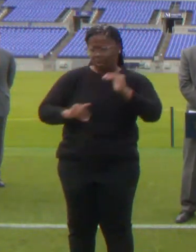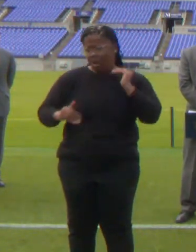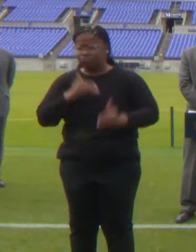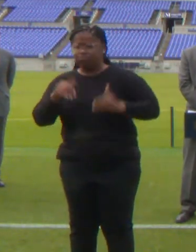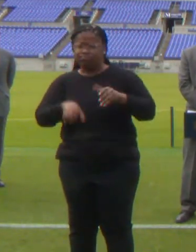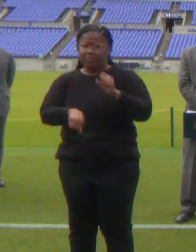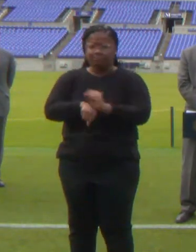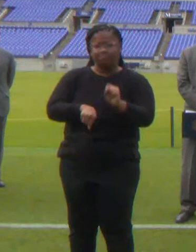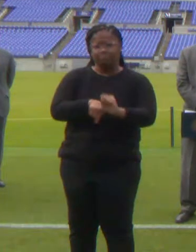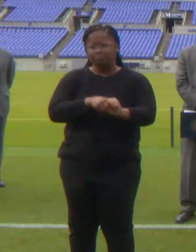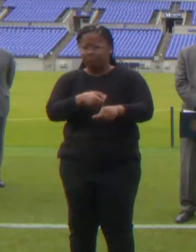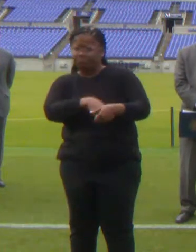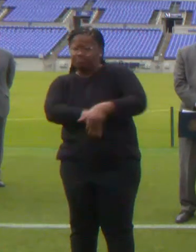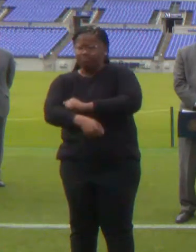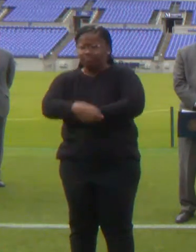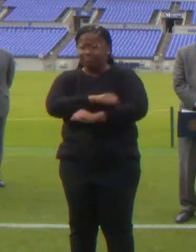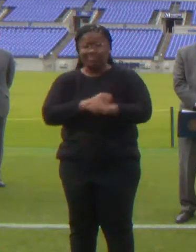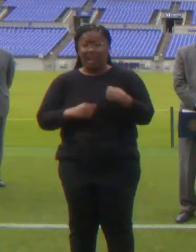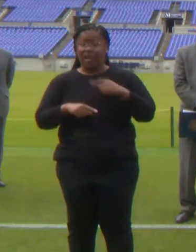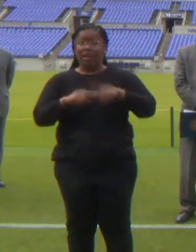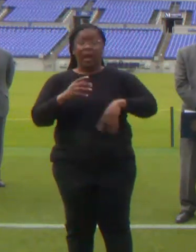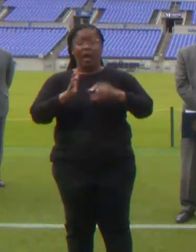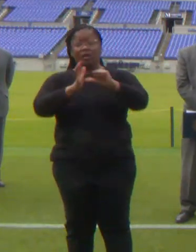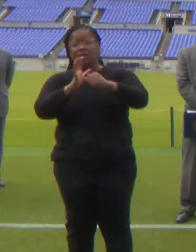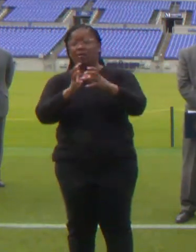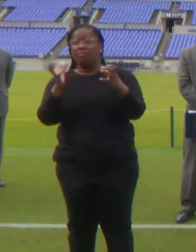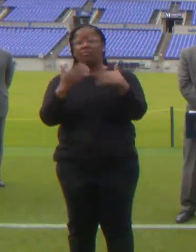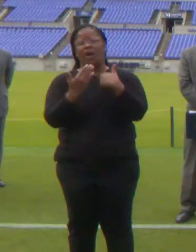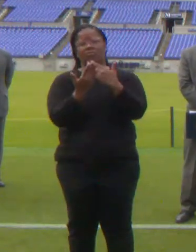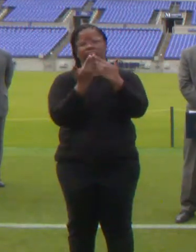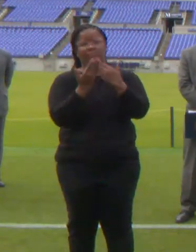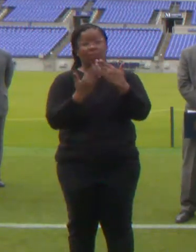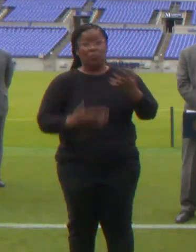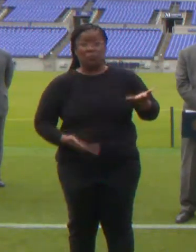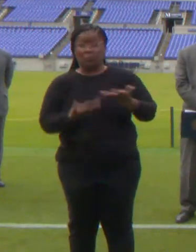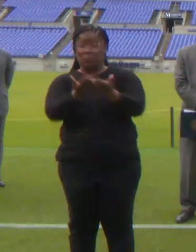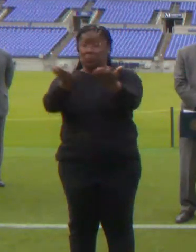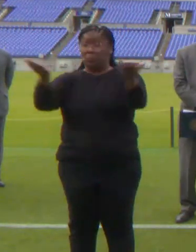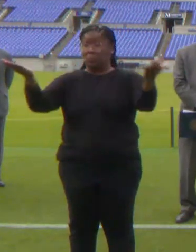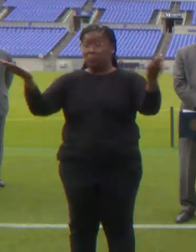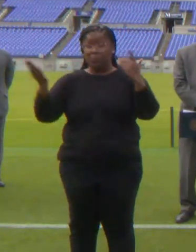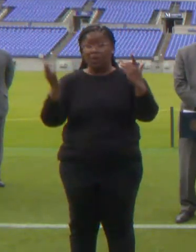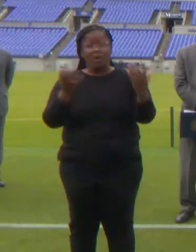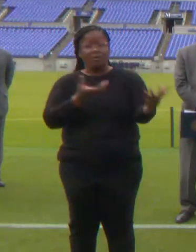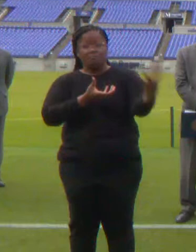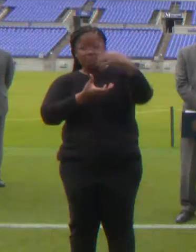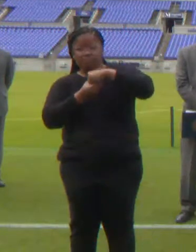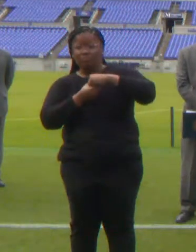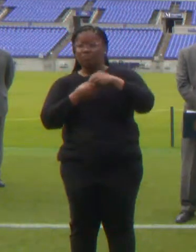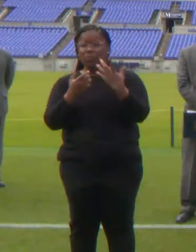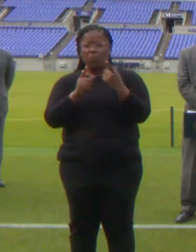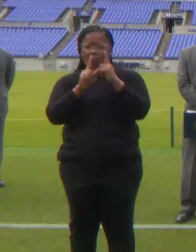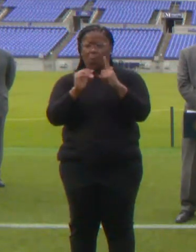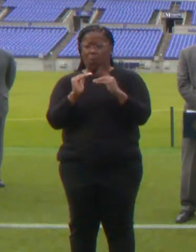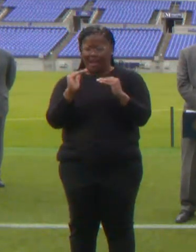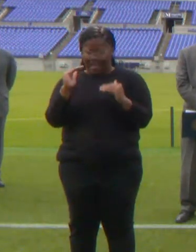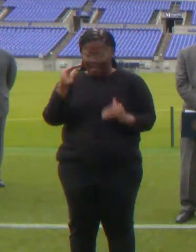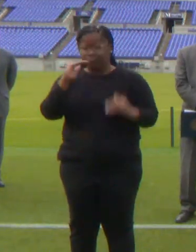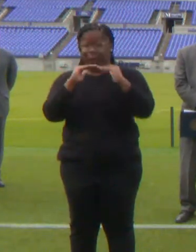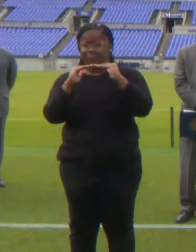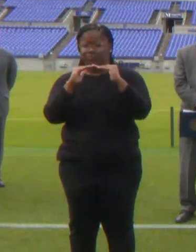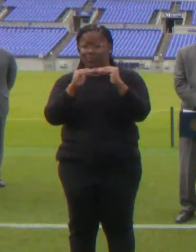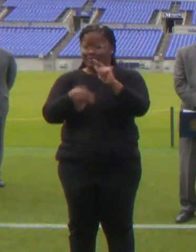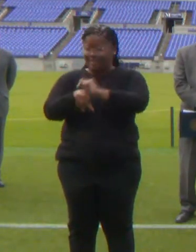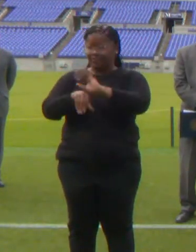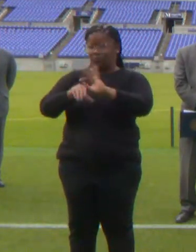appreciate you and all the local stakeholders for reaching out to the vaccine equity task force and assisting us in breaking down those